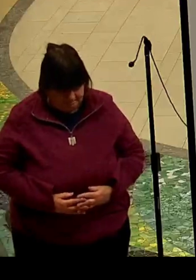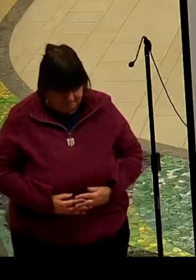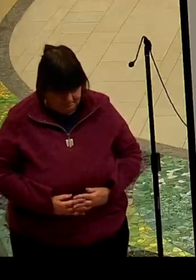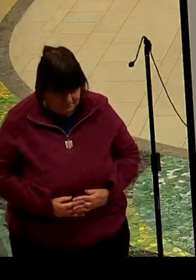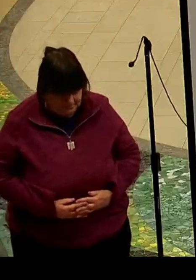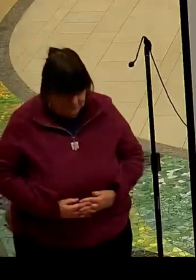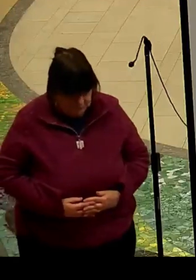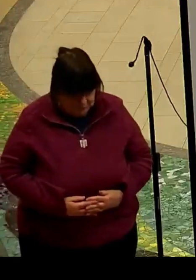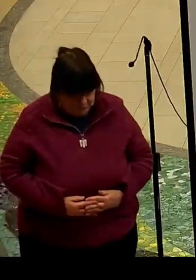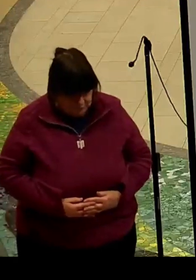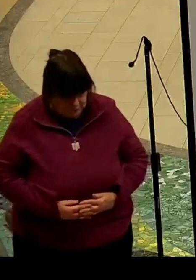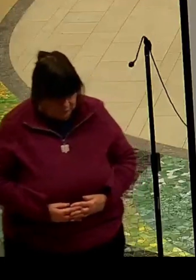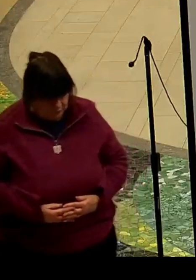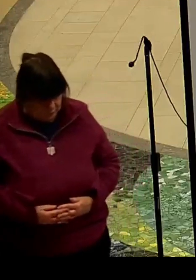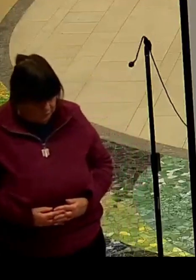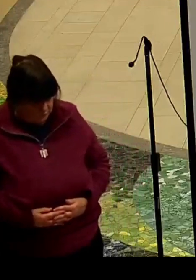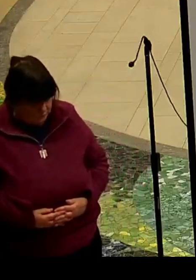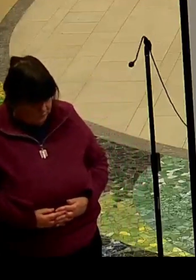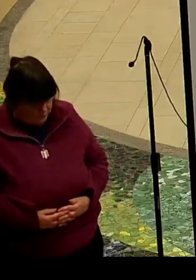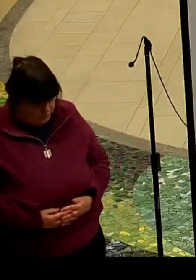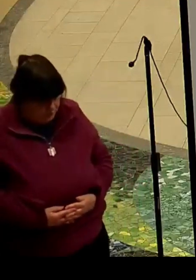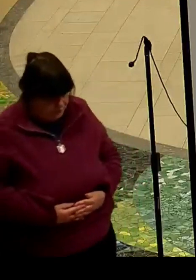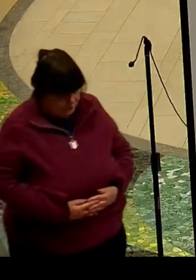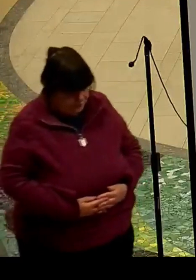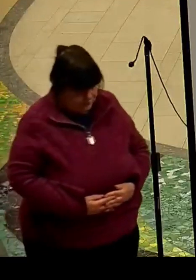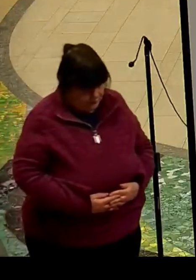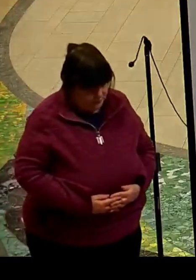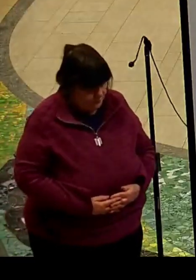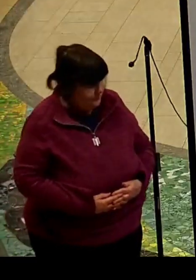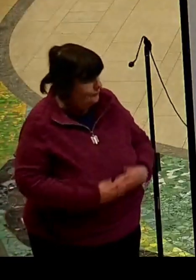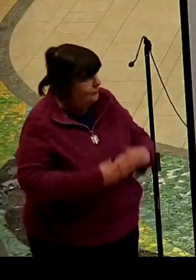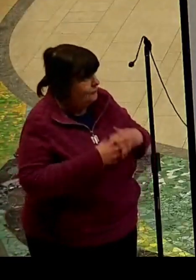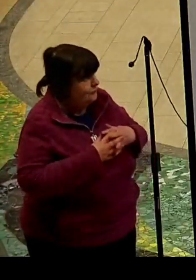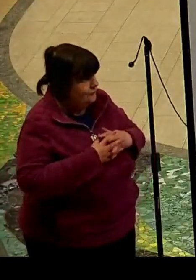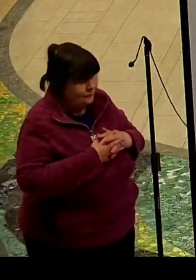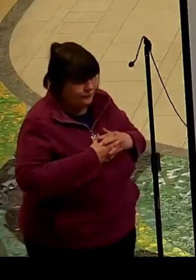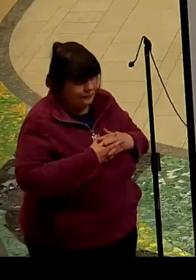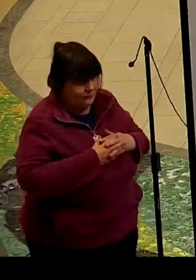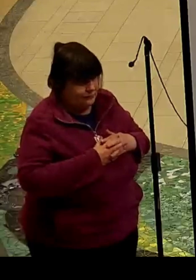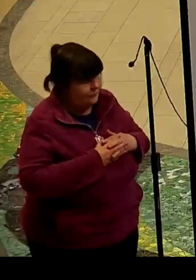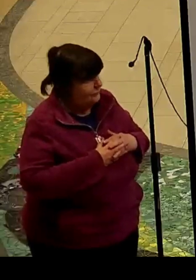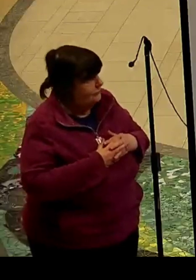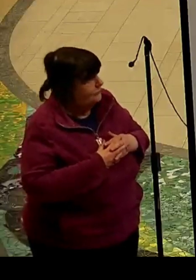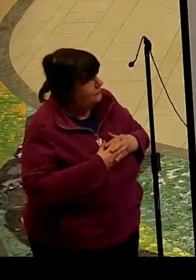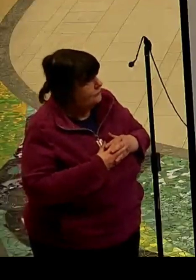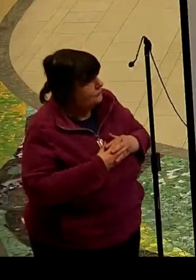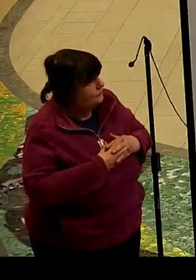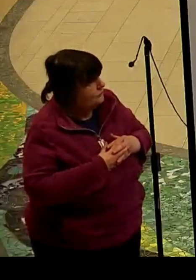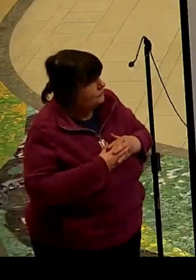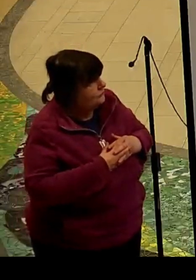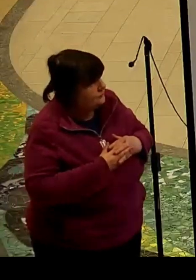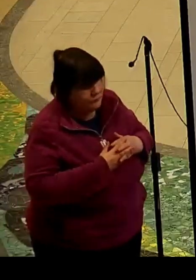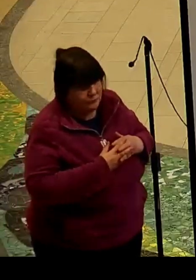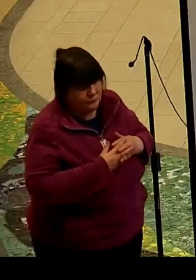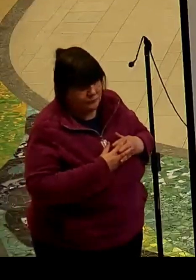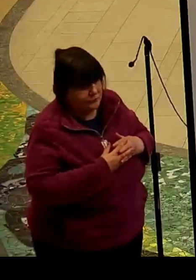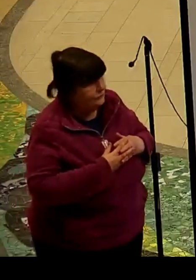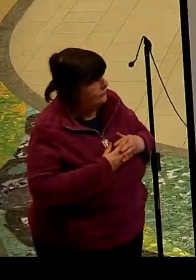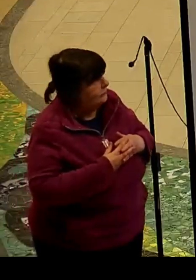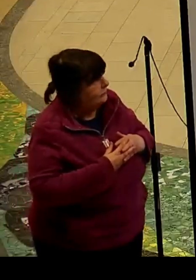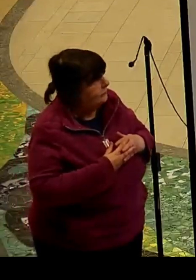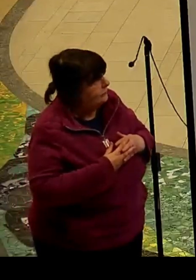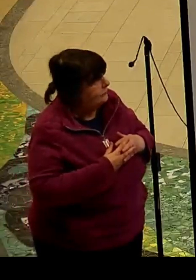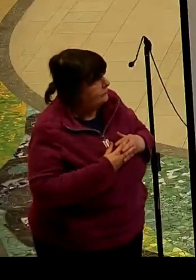yes, it is to